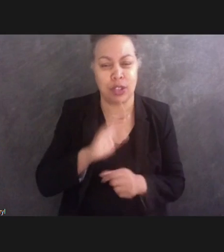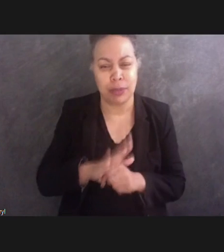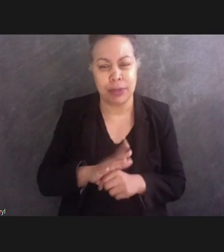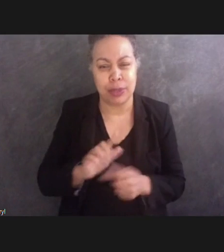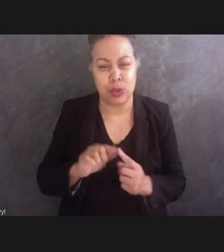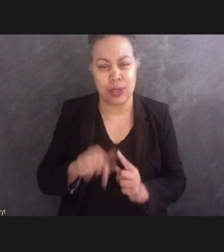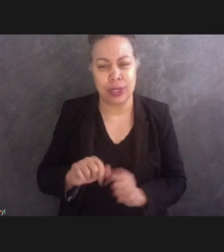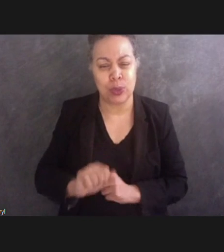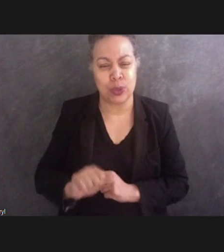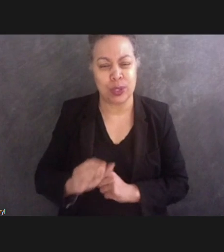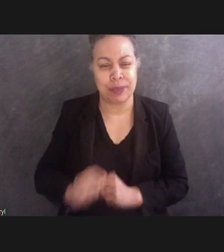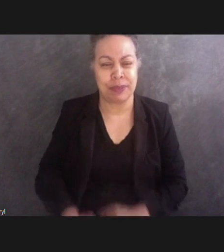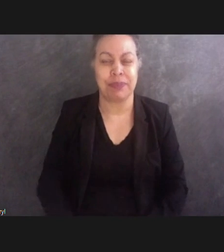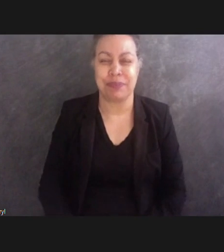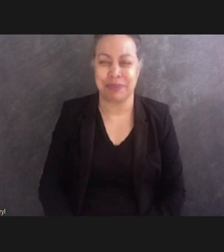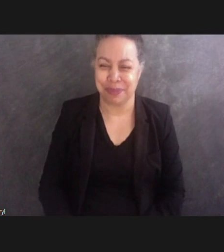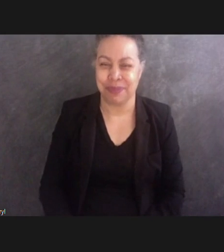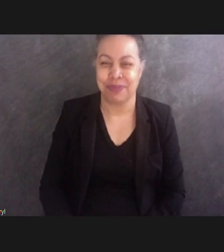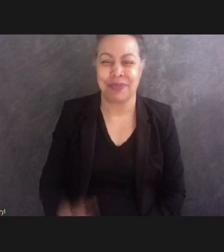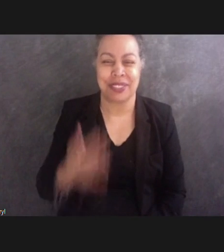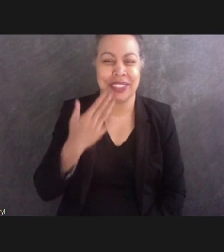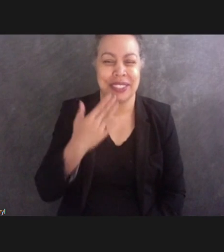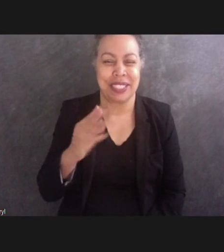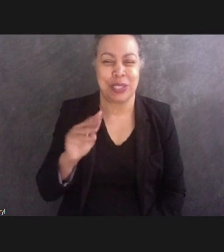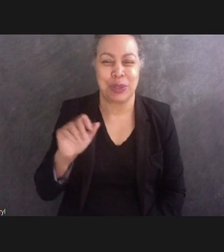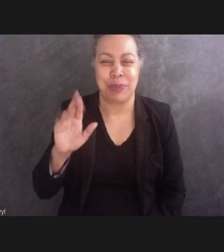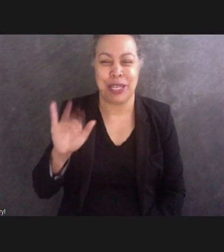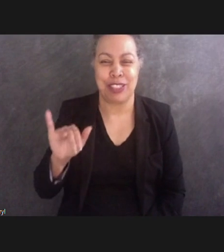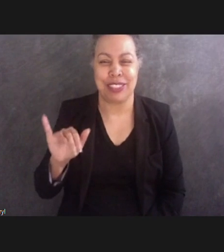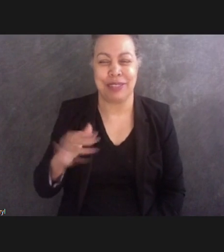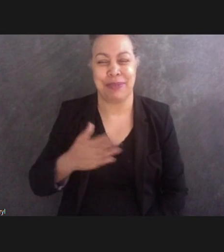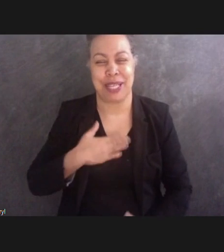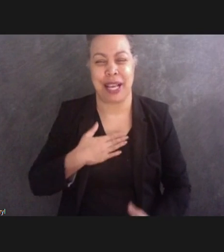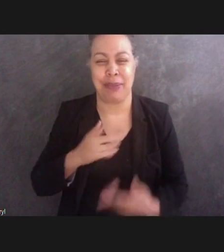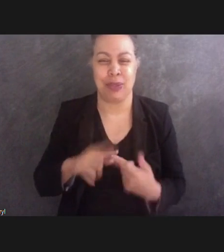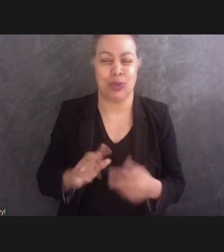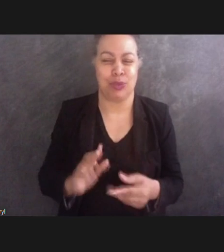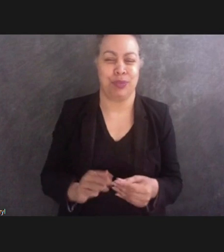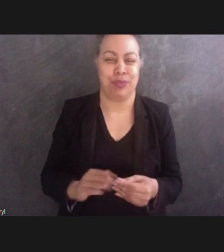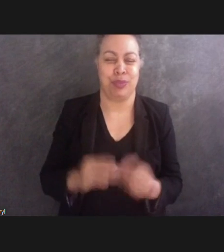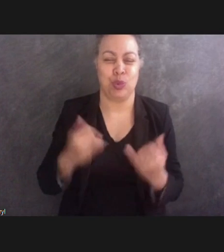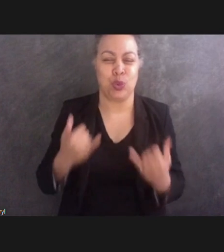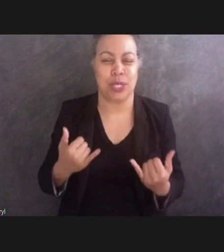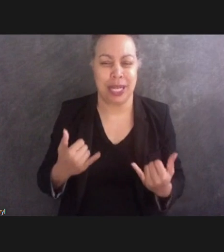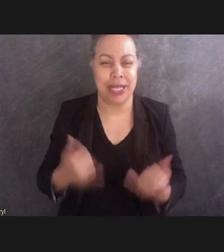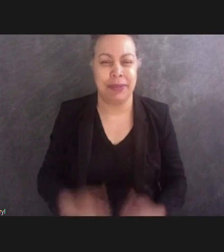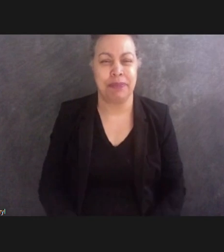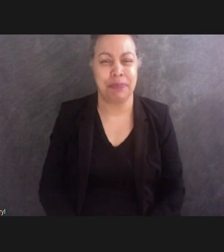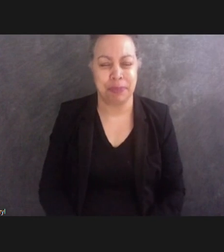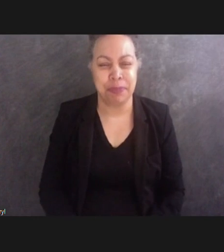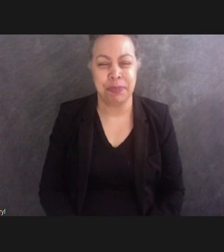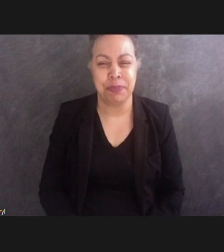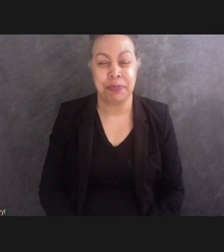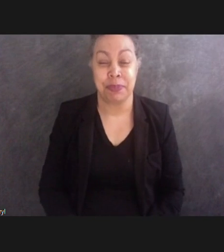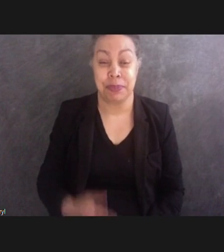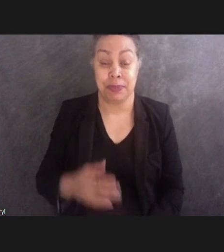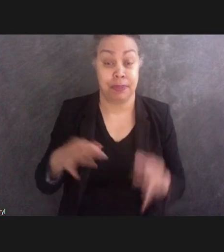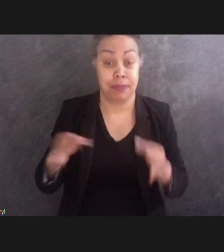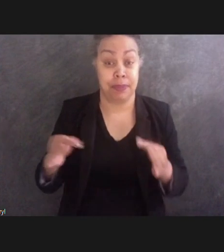Thanks Mary. I am pleased to be giving this presentation today. Um, my description, I am a white